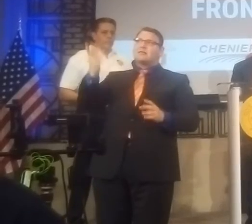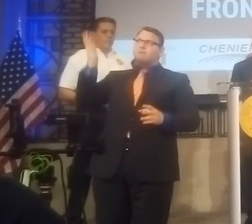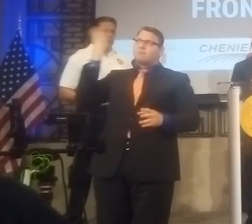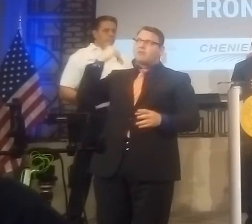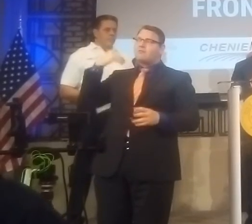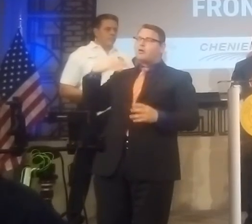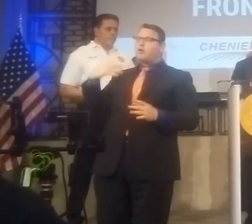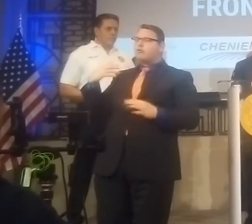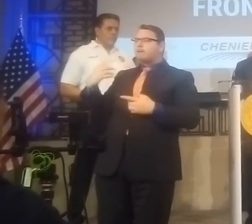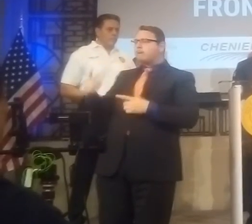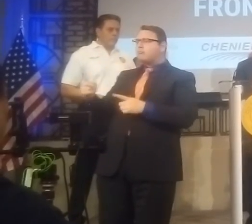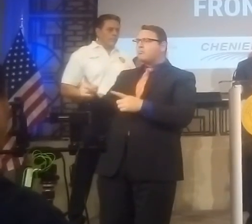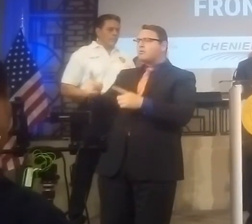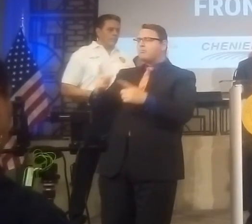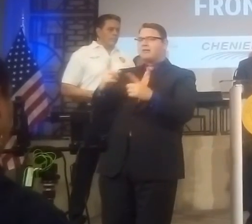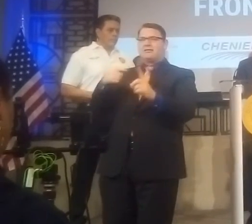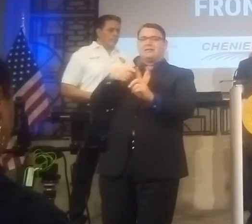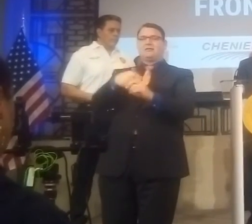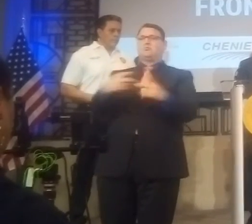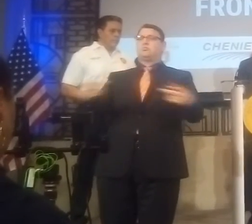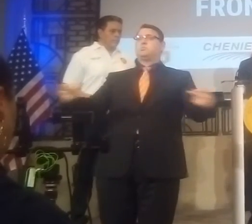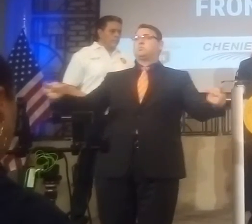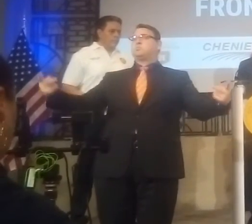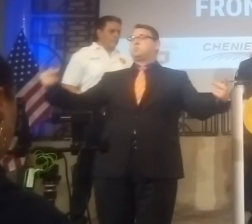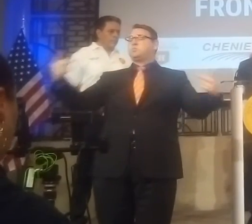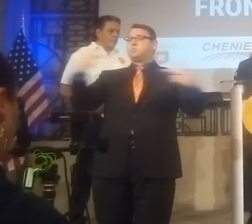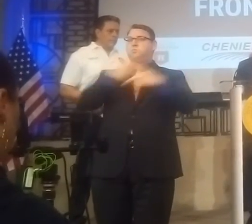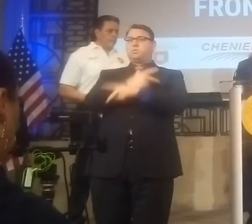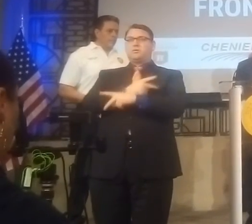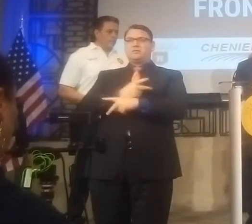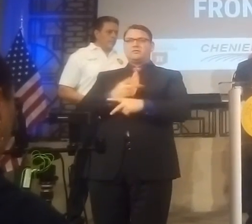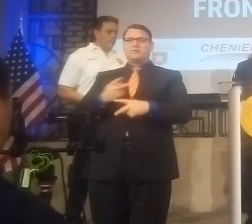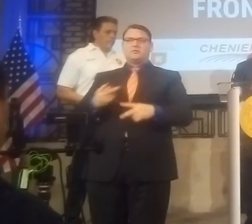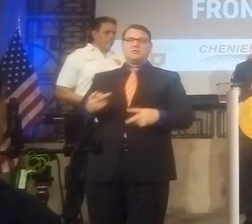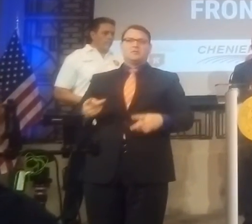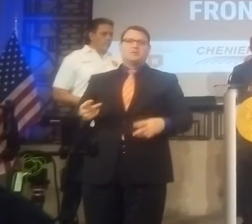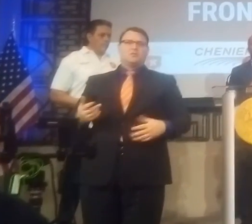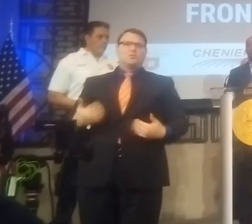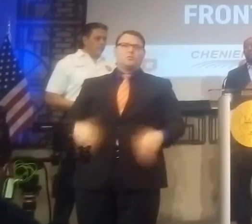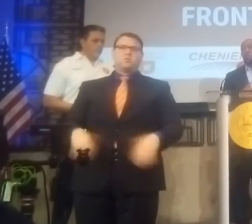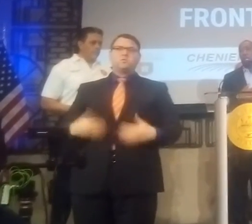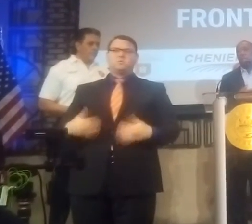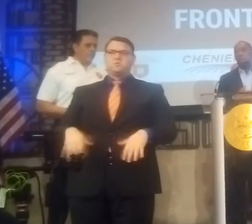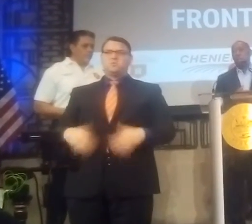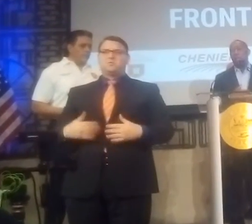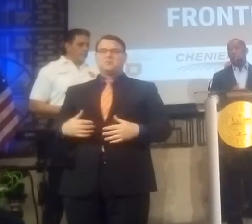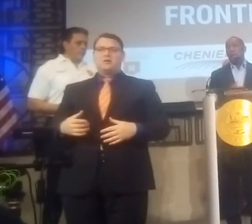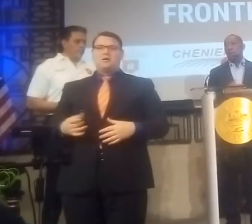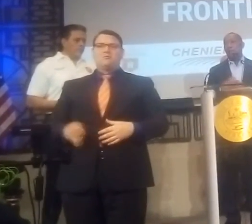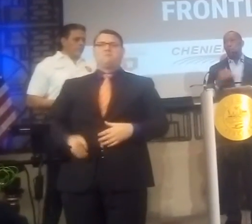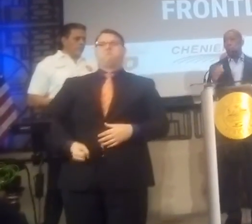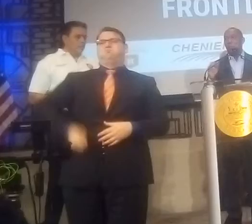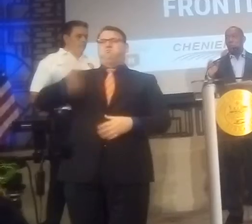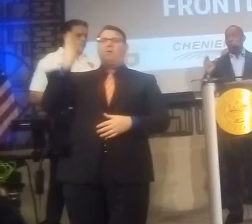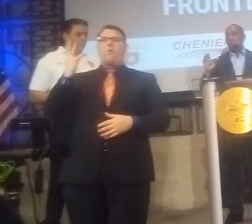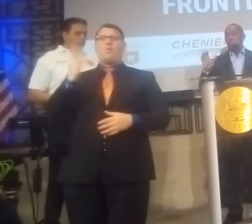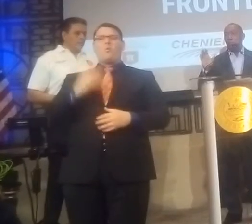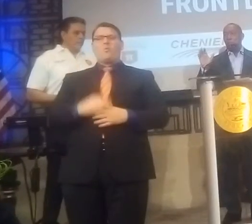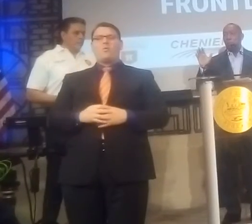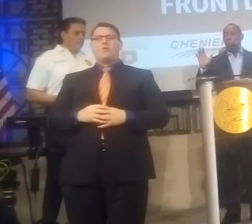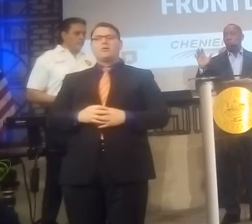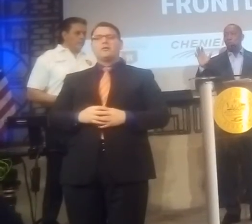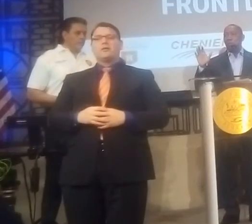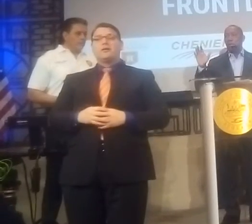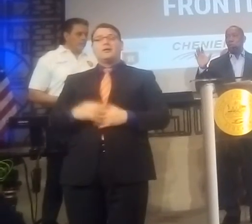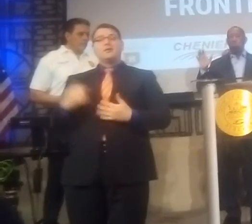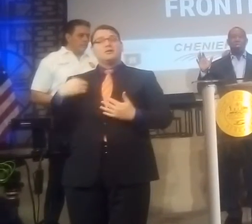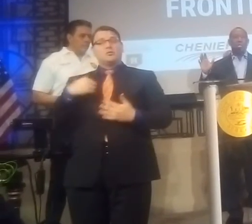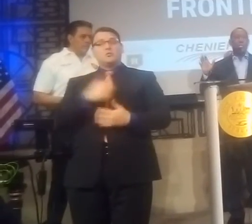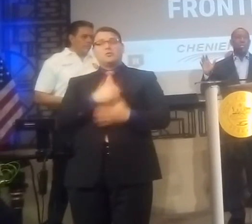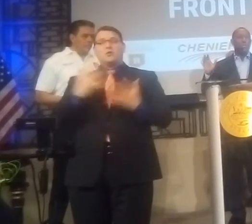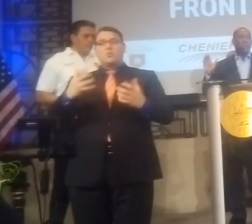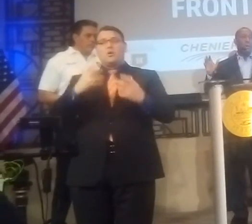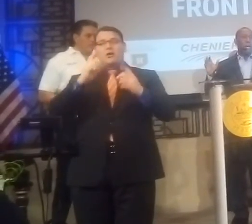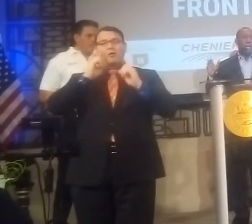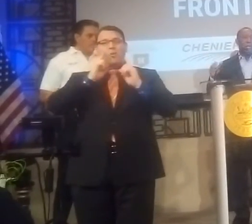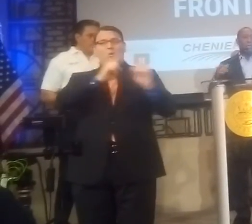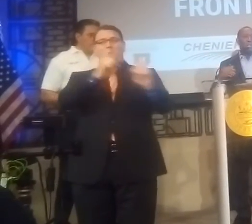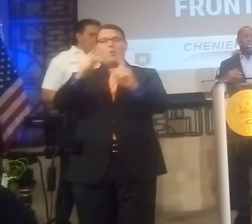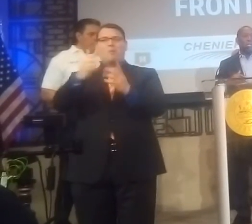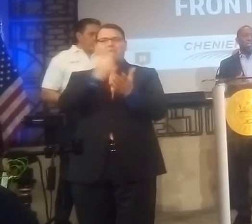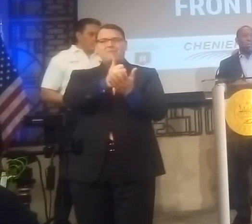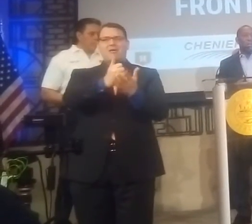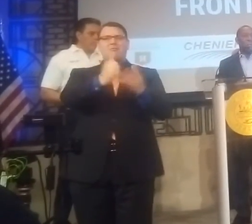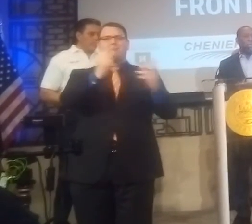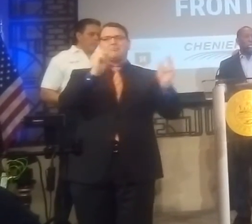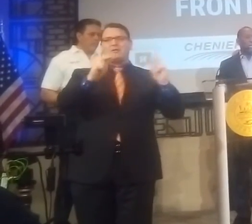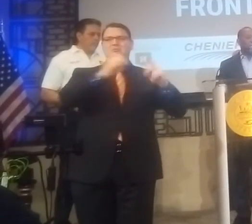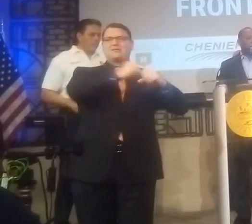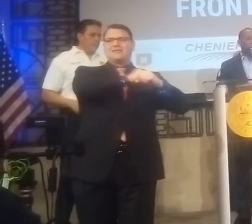and we're doing everything that we can do to keep people safe. know that you know people look the numbers continue to rise.